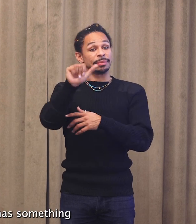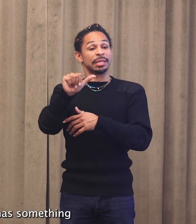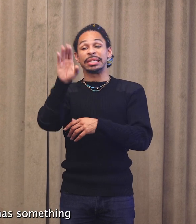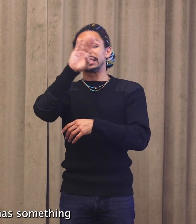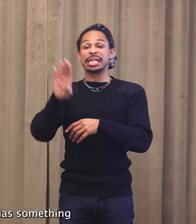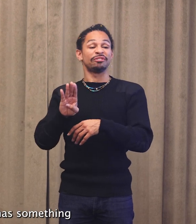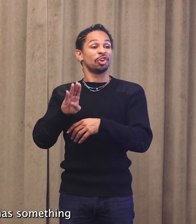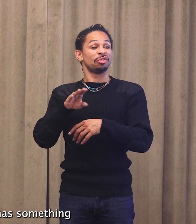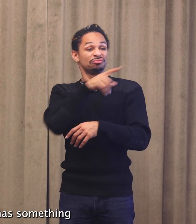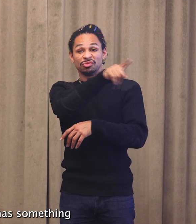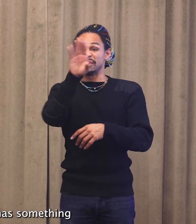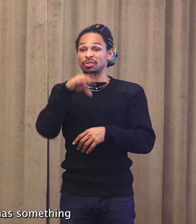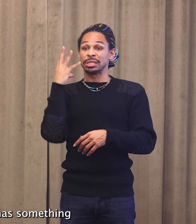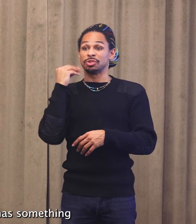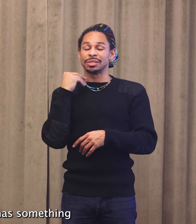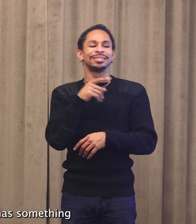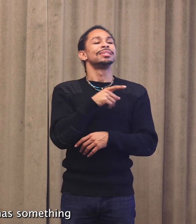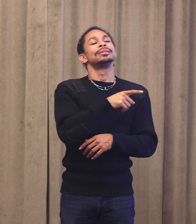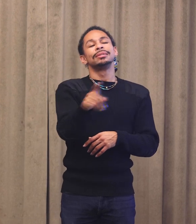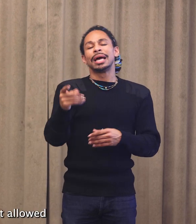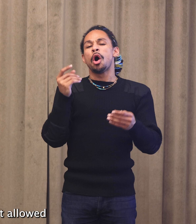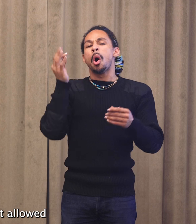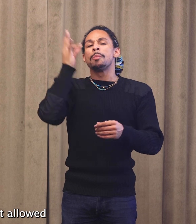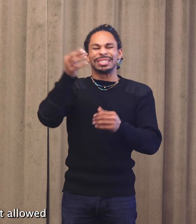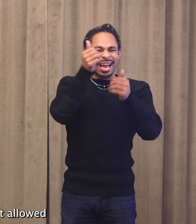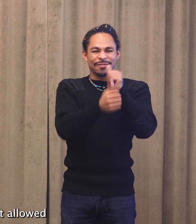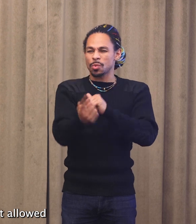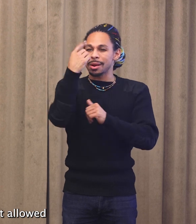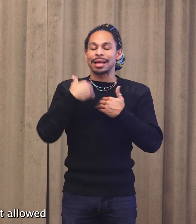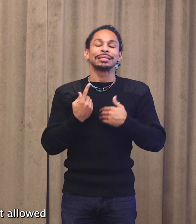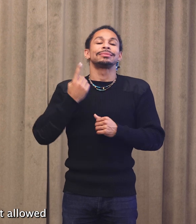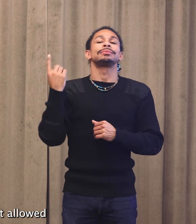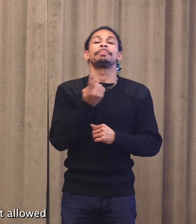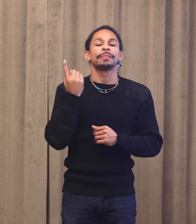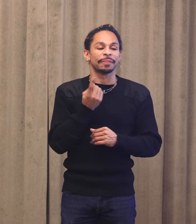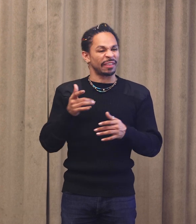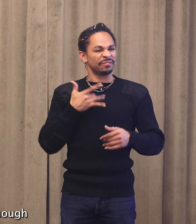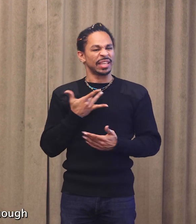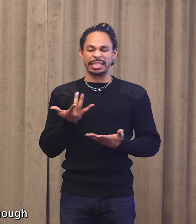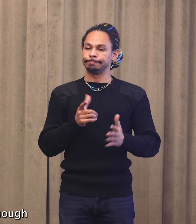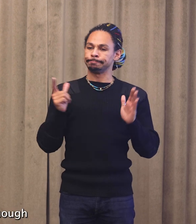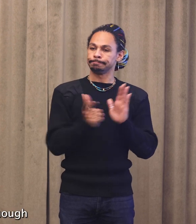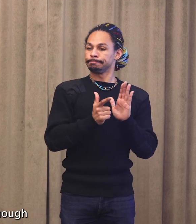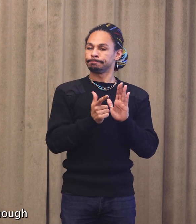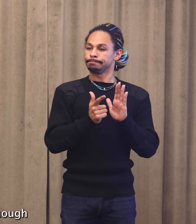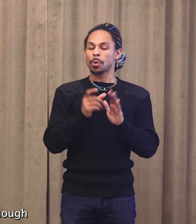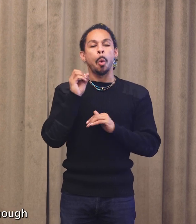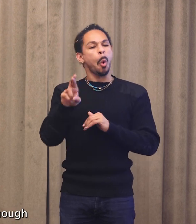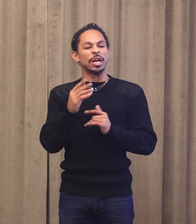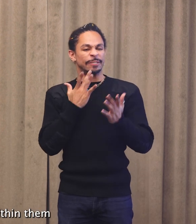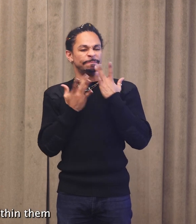nearly everyone has something that feels not allowed or not enough.